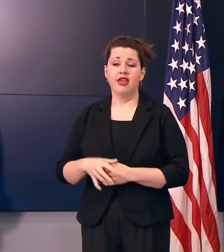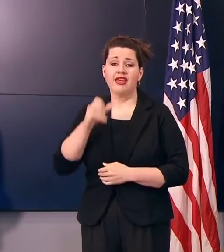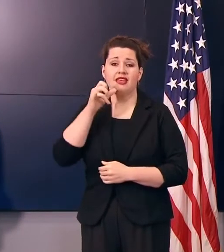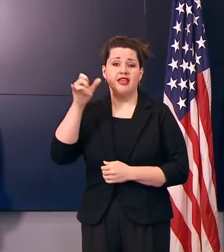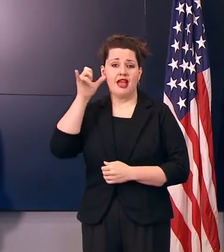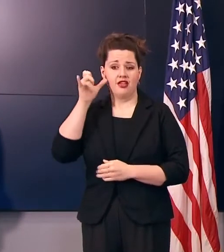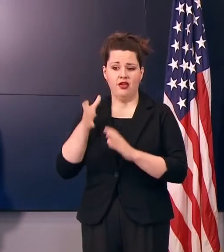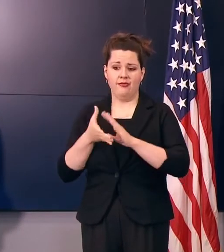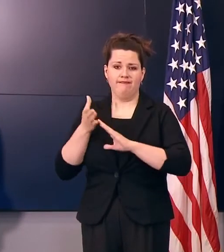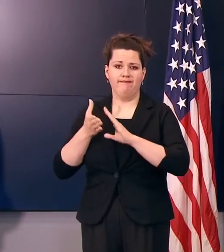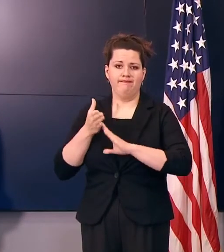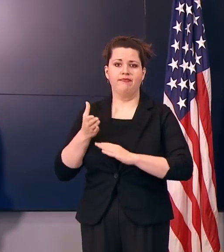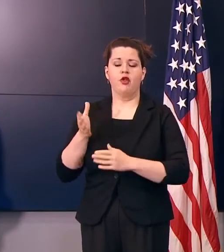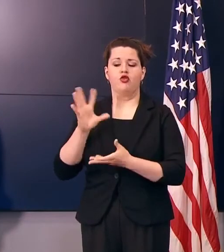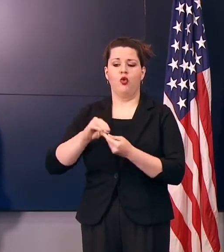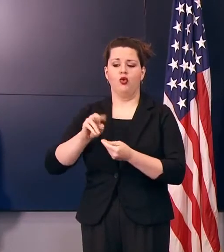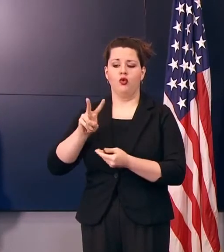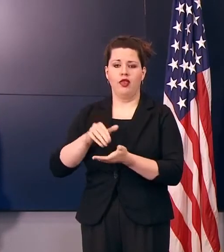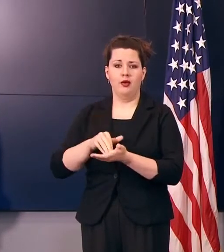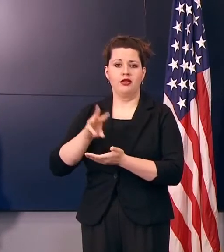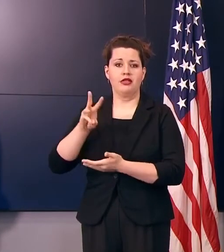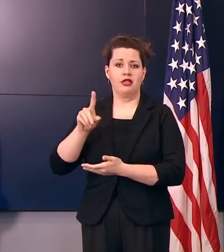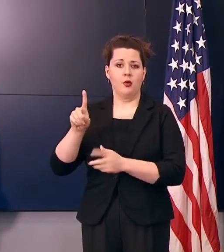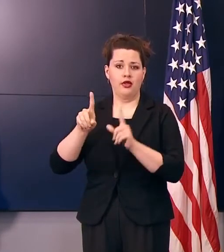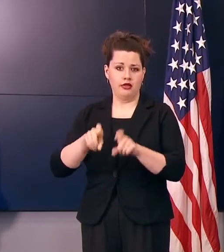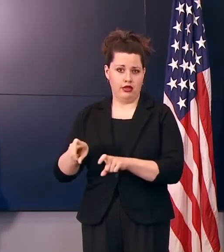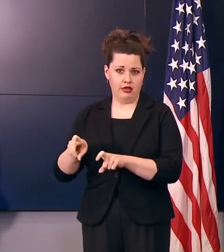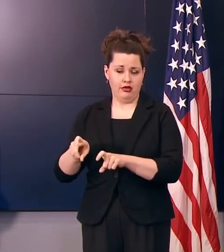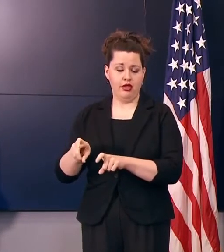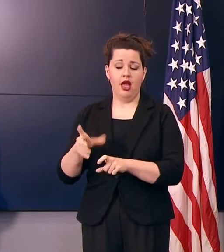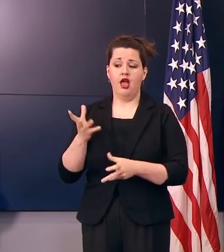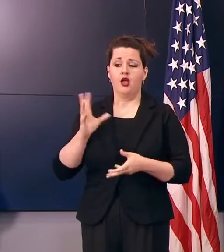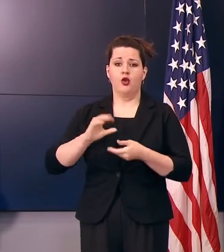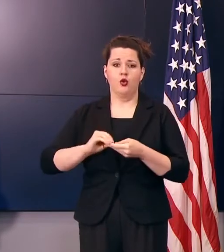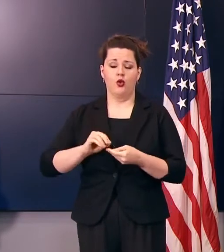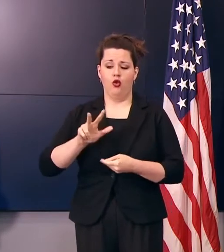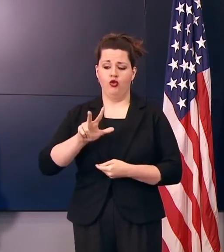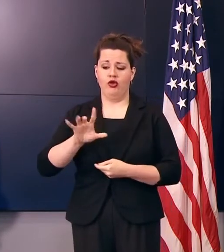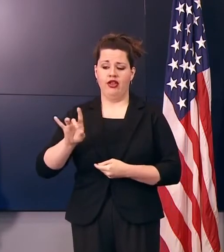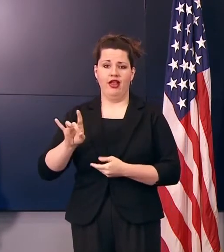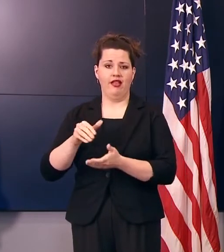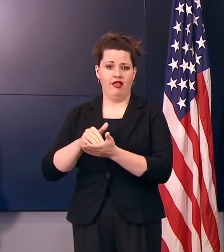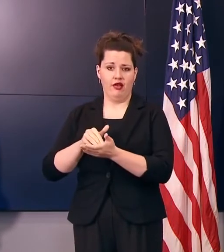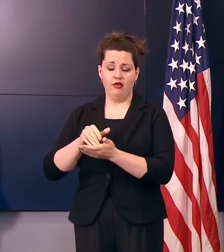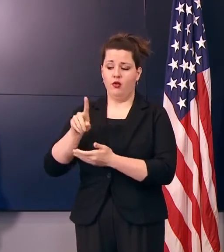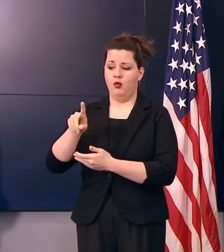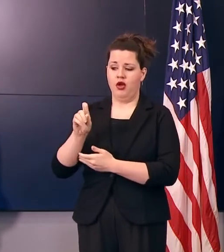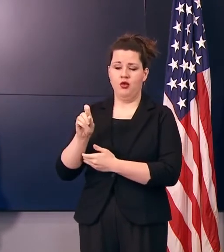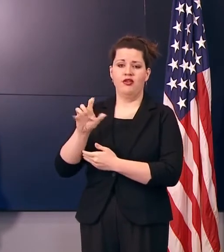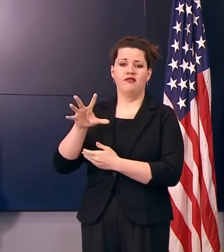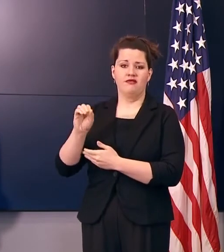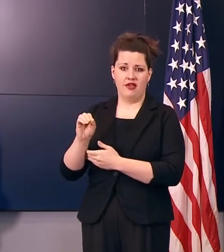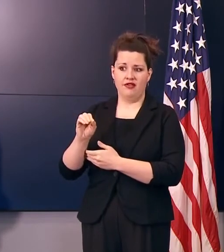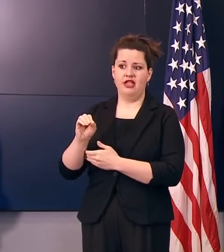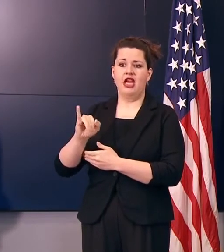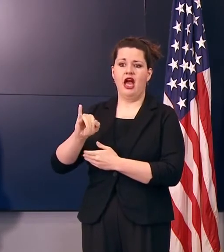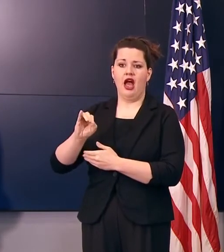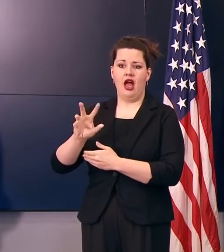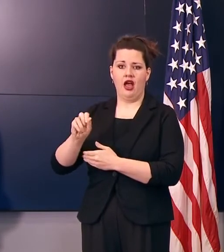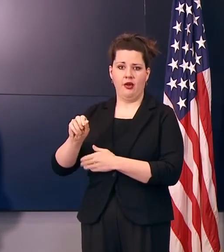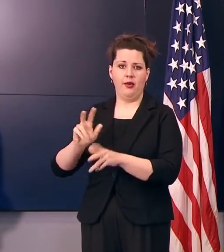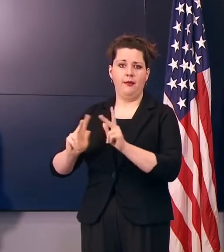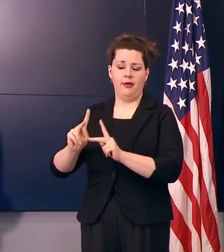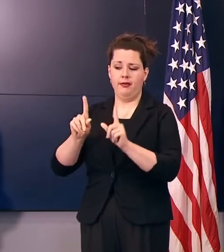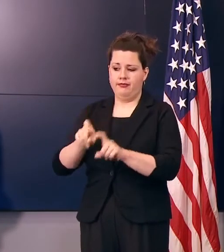we ran a total of 2,061 tests and a total of 38,150 Iowans have been tested.